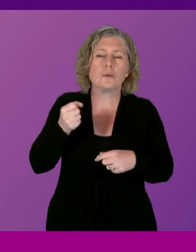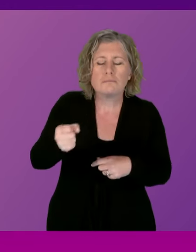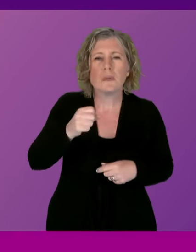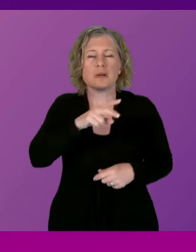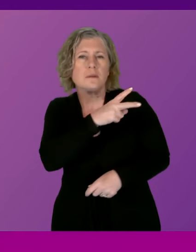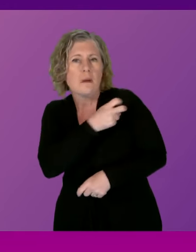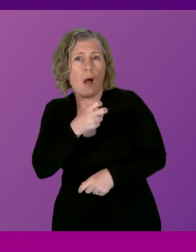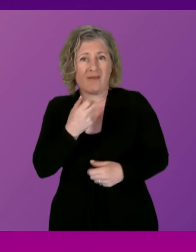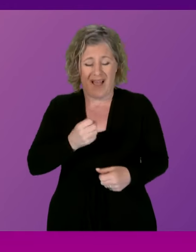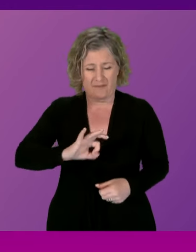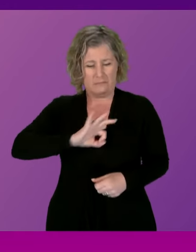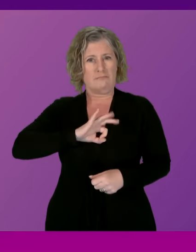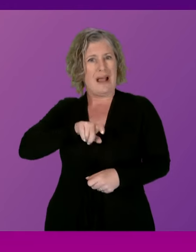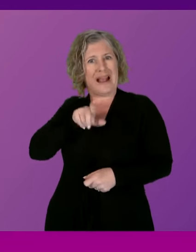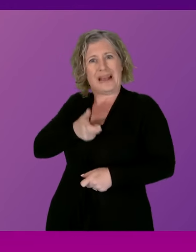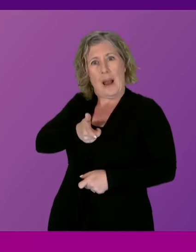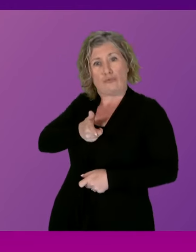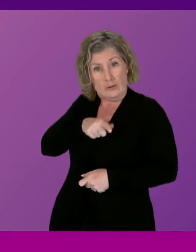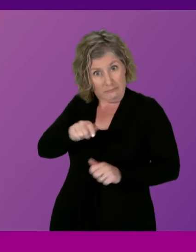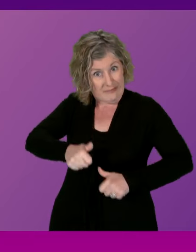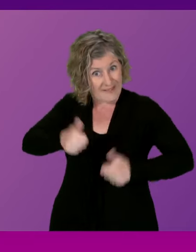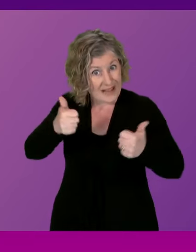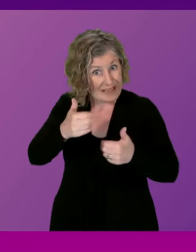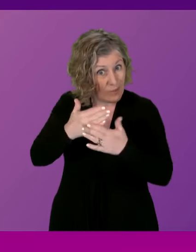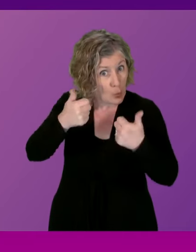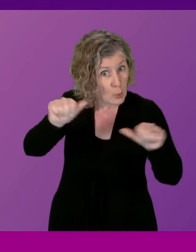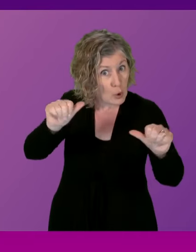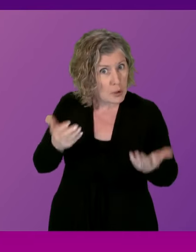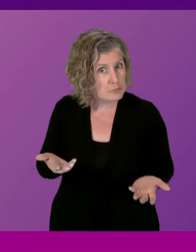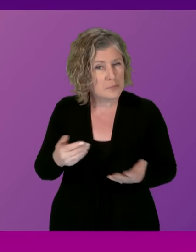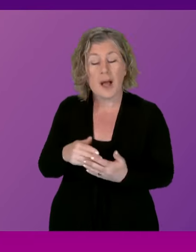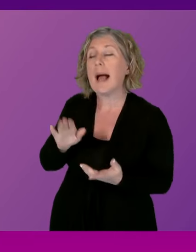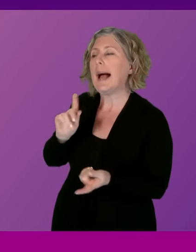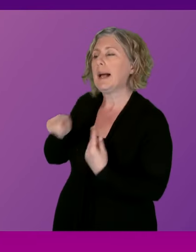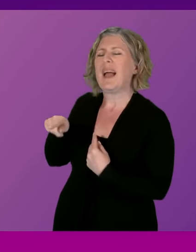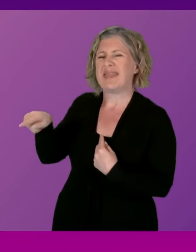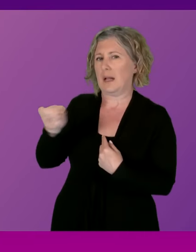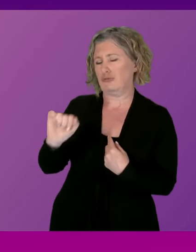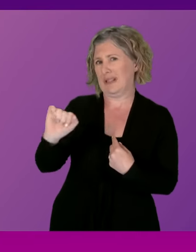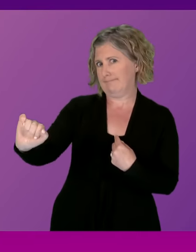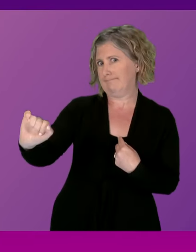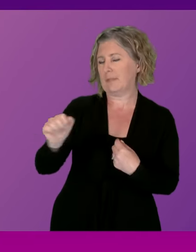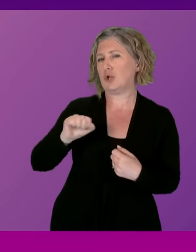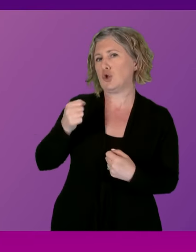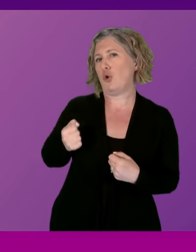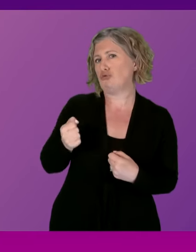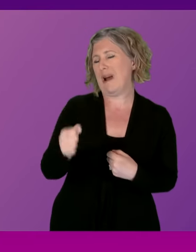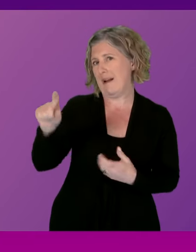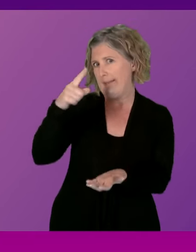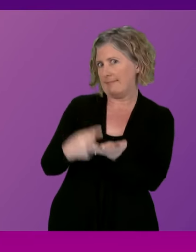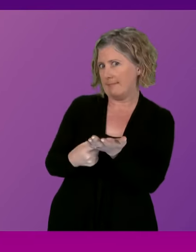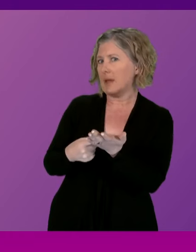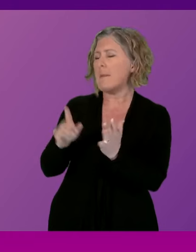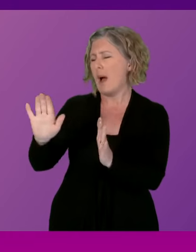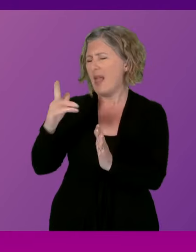the effectiveness of these? First Minister. Well, the use of body-worn cameras is an operational matter for ScotRail, but I think it's important to